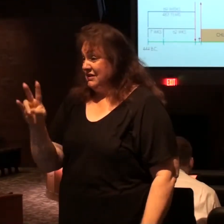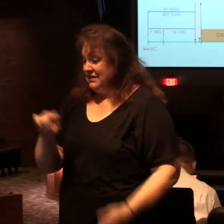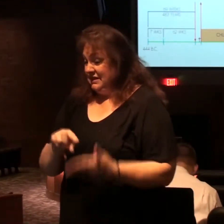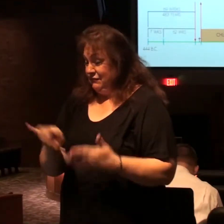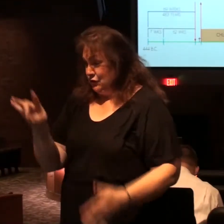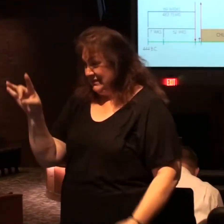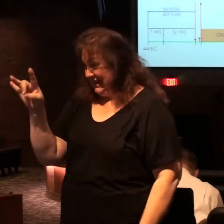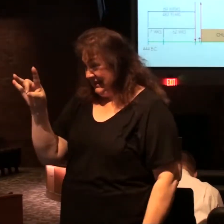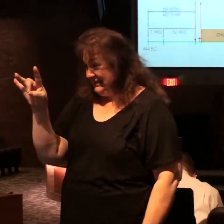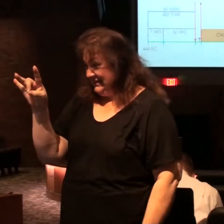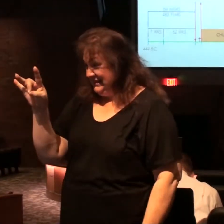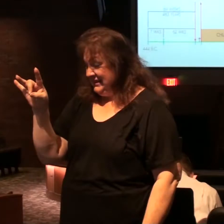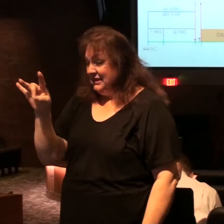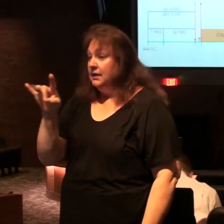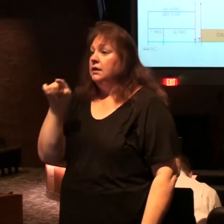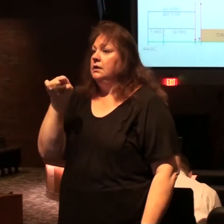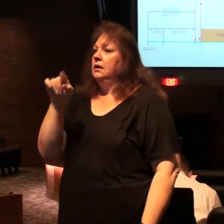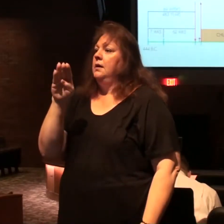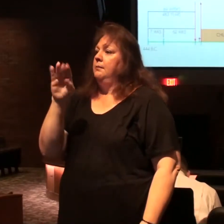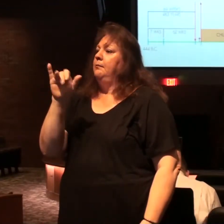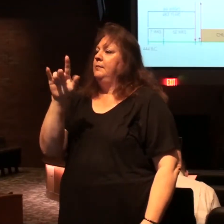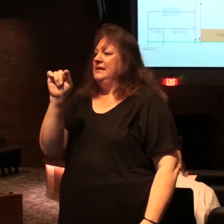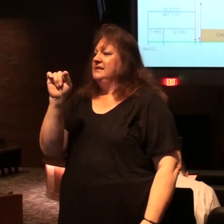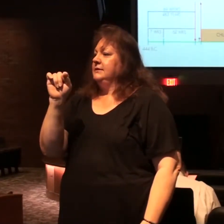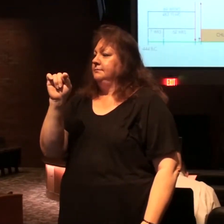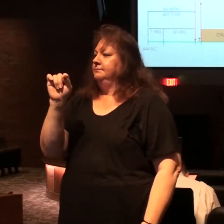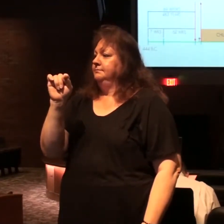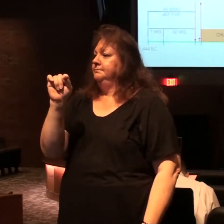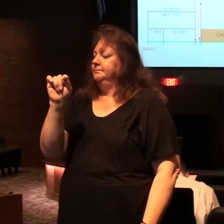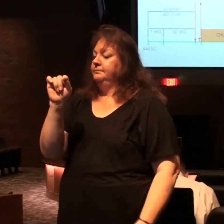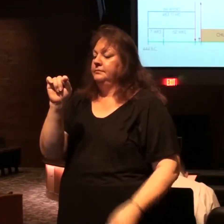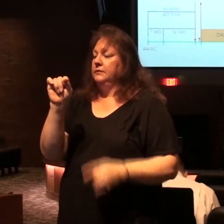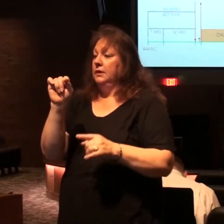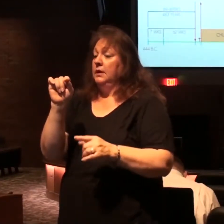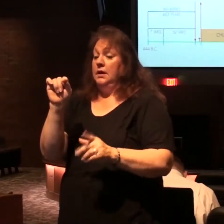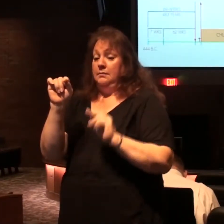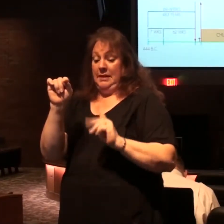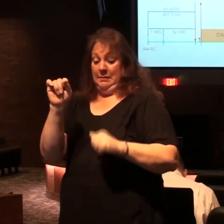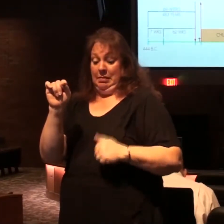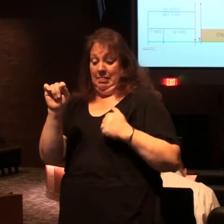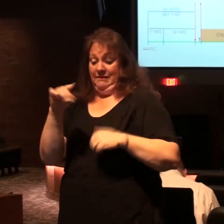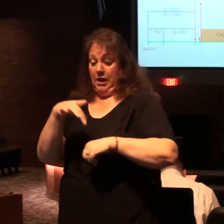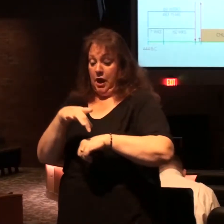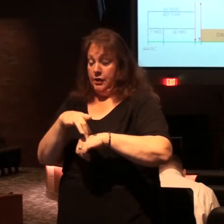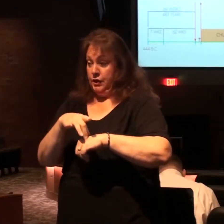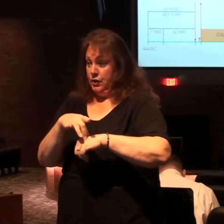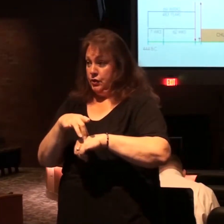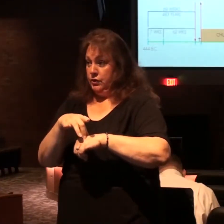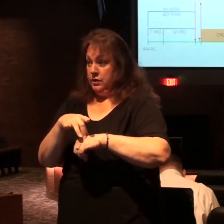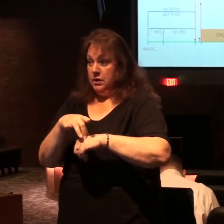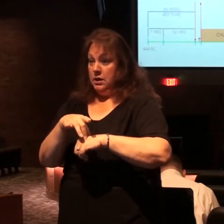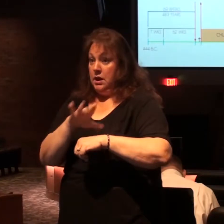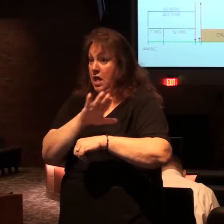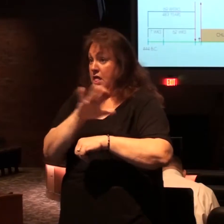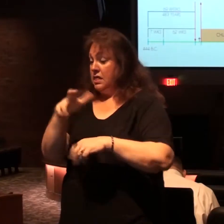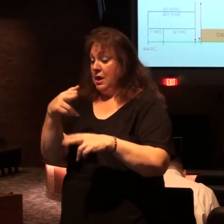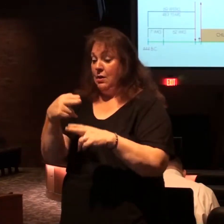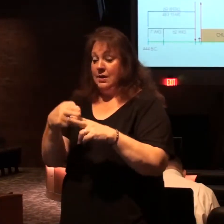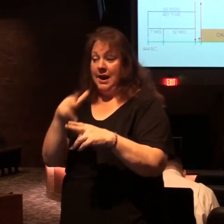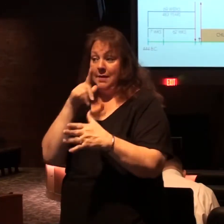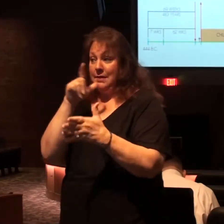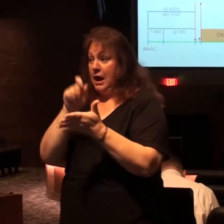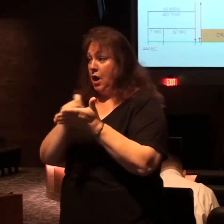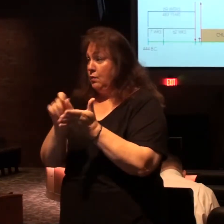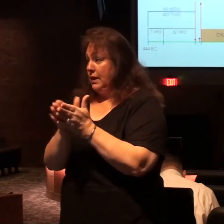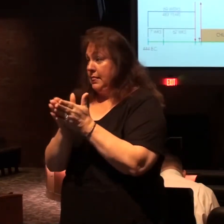8 that's the beast those who dwell on the earth whose name has not been written